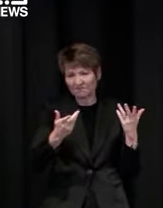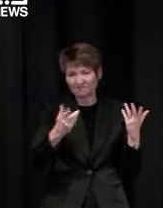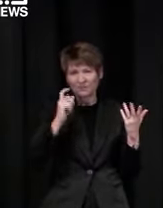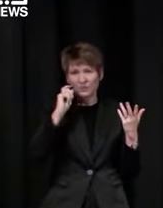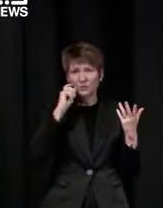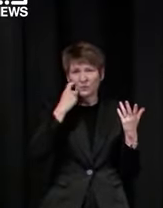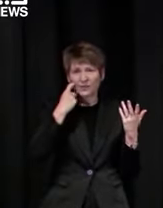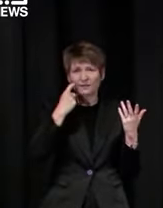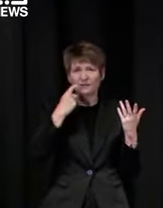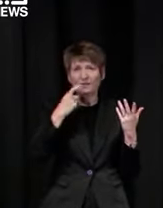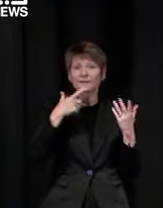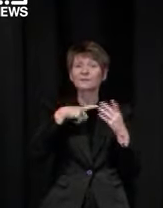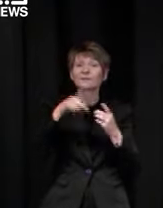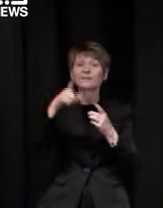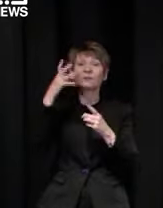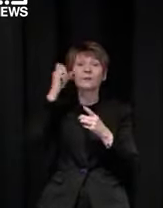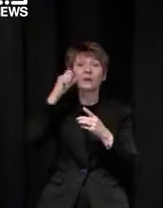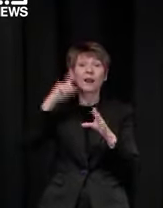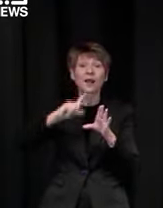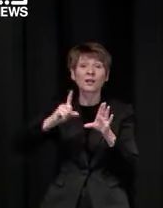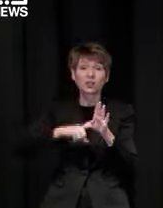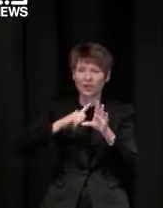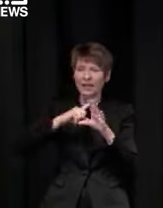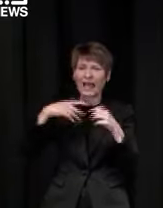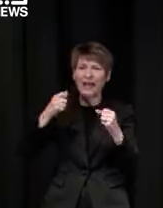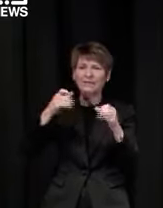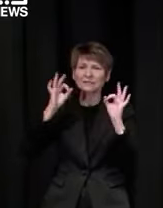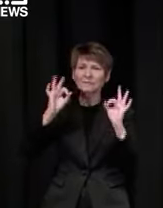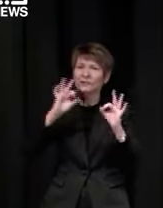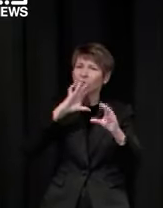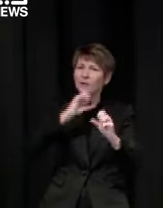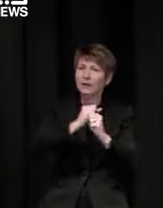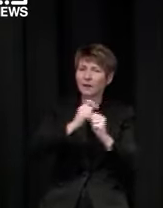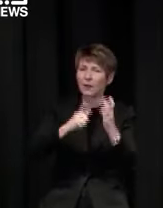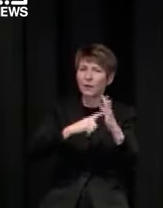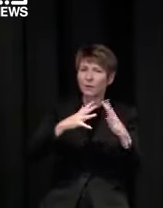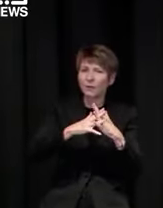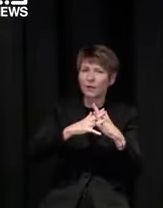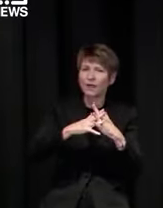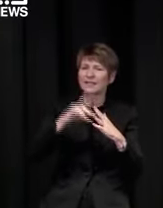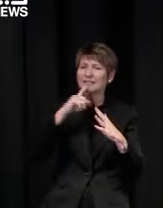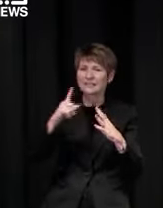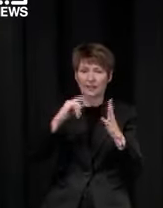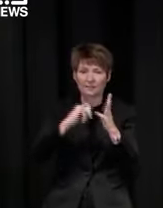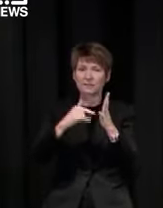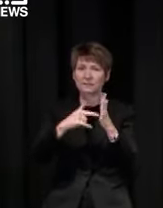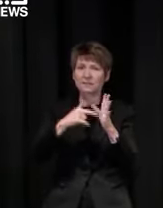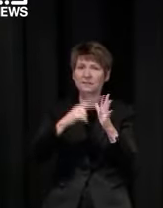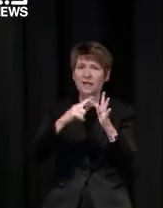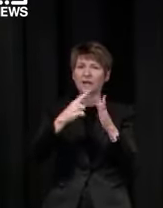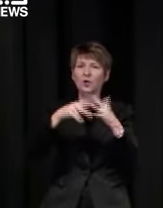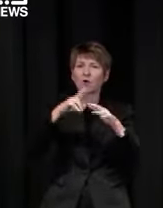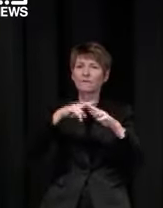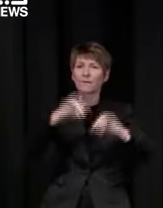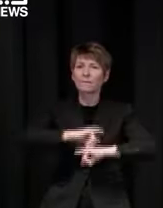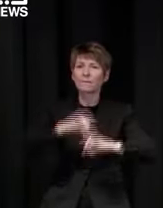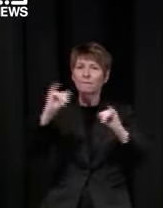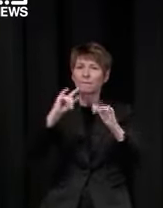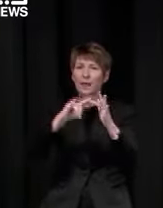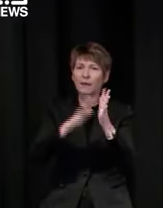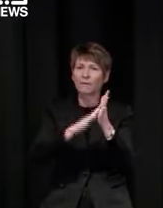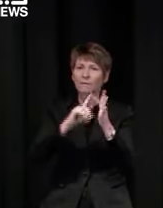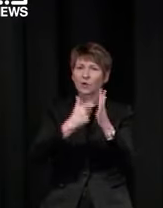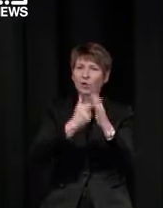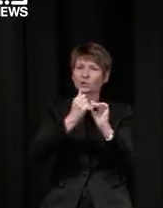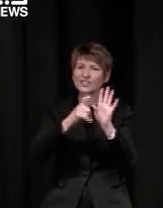all the rules don't have a legal underpinning the rules that will be by that stage you know we're very much about being open and staying